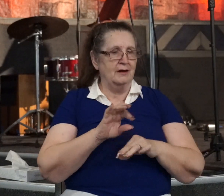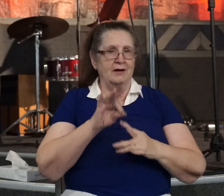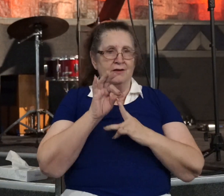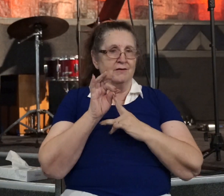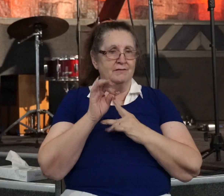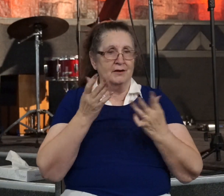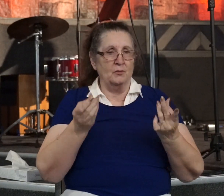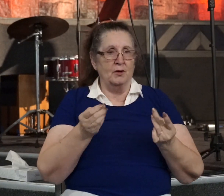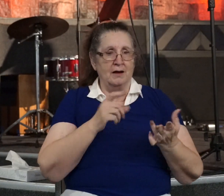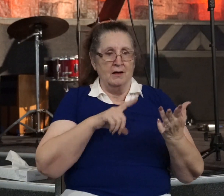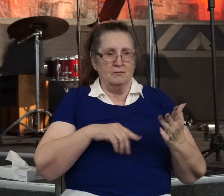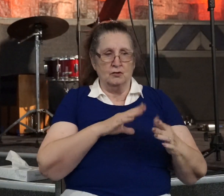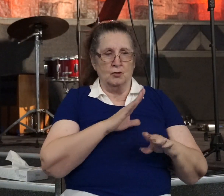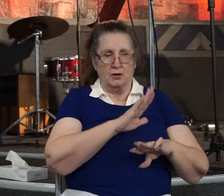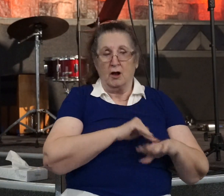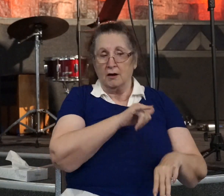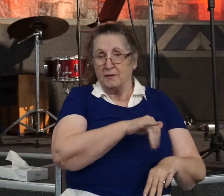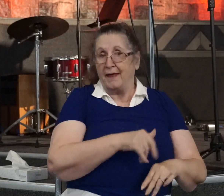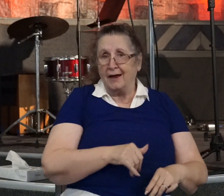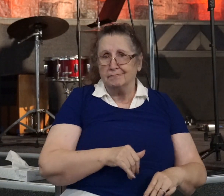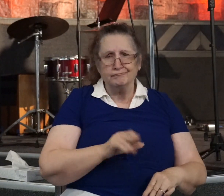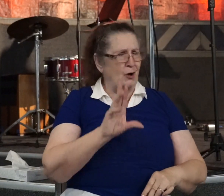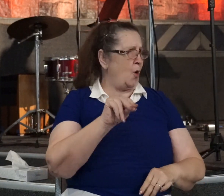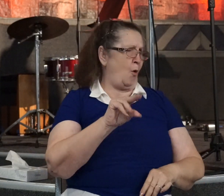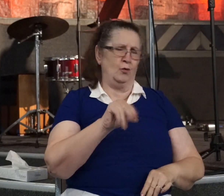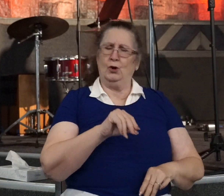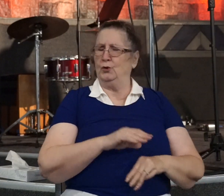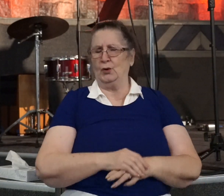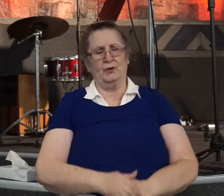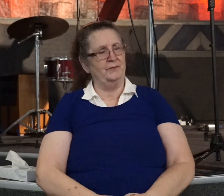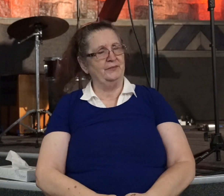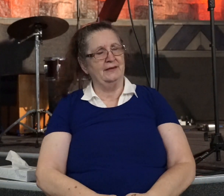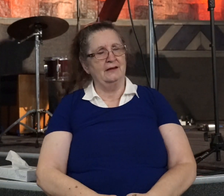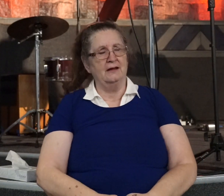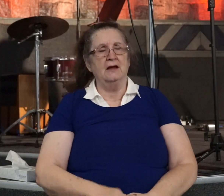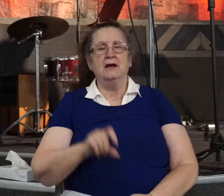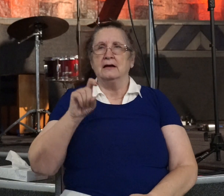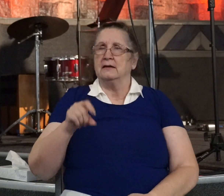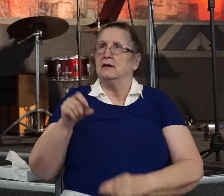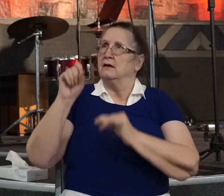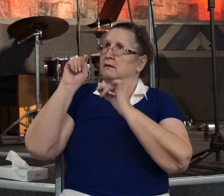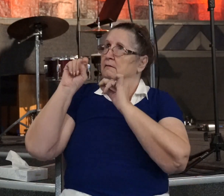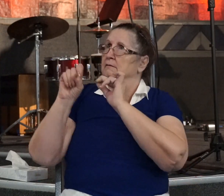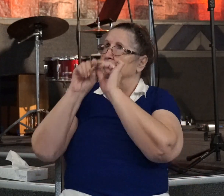it was the Lord that called them to do that. And so, getting clarification from the Lord is very important.